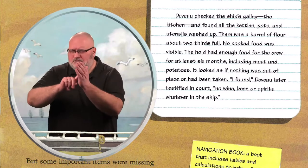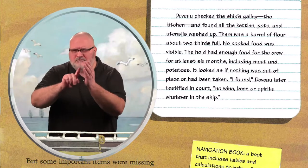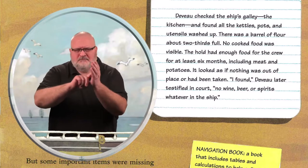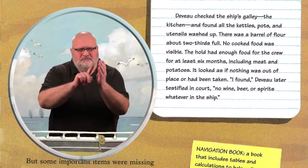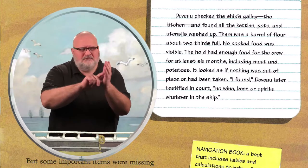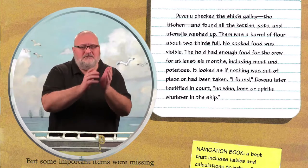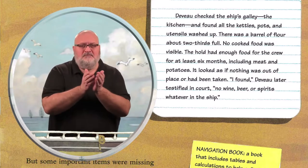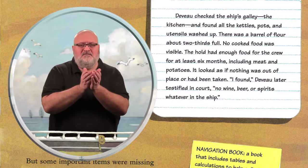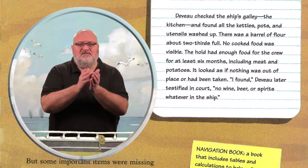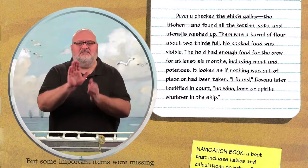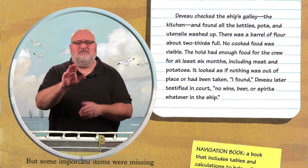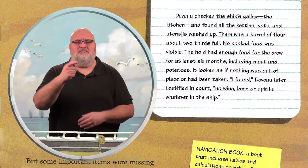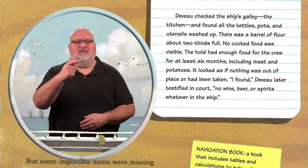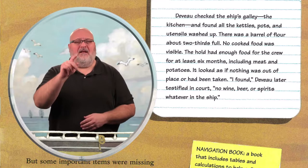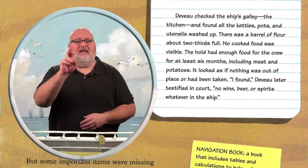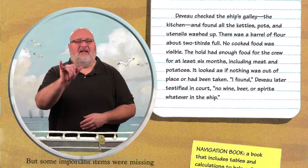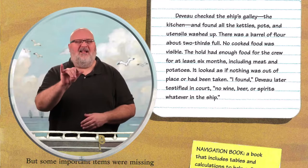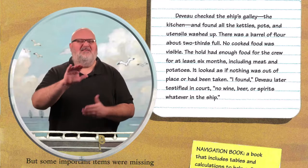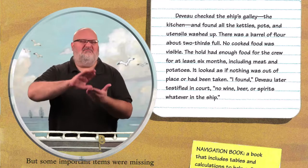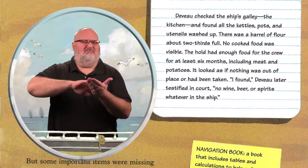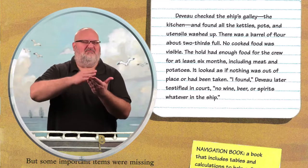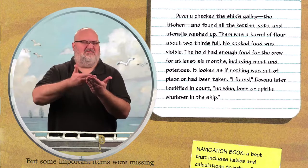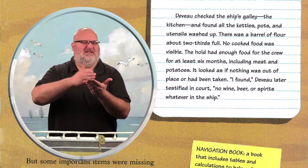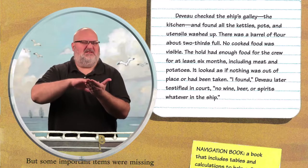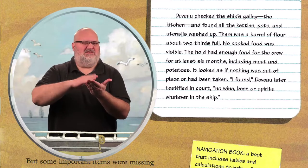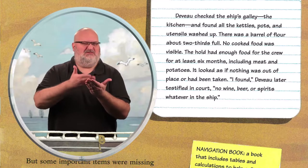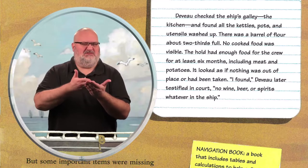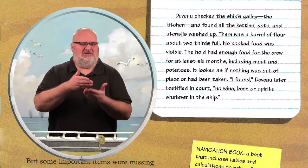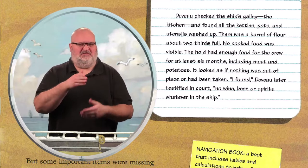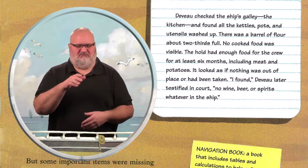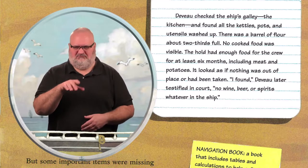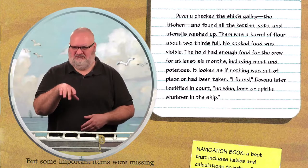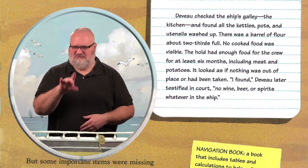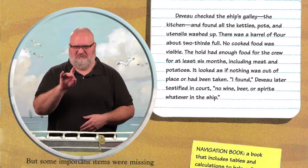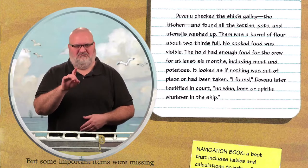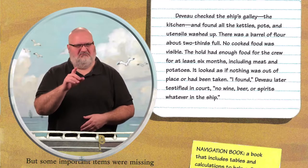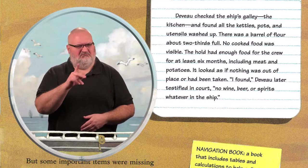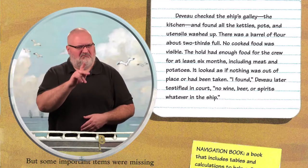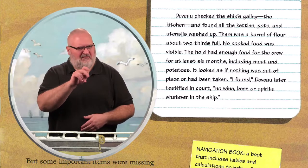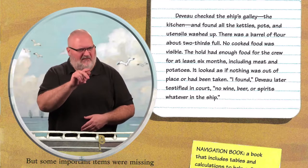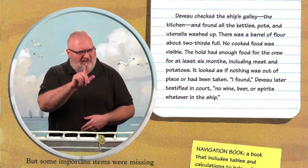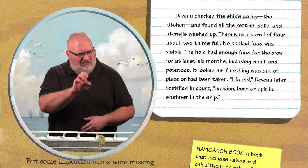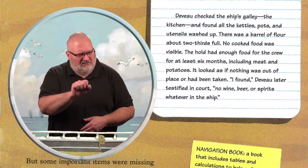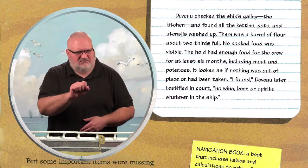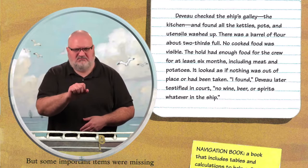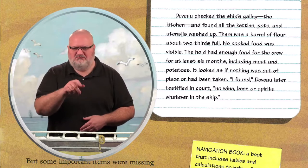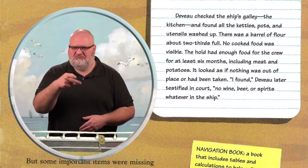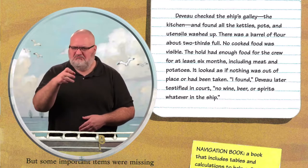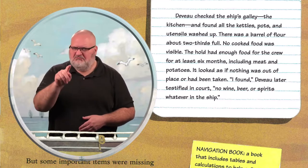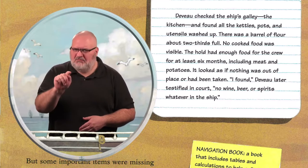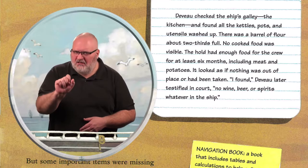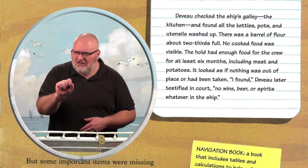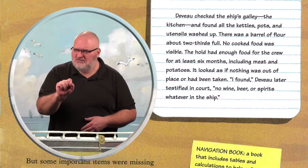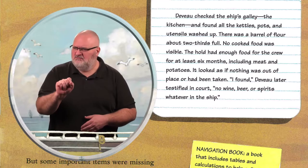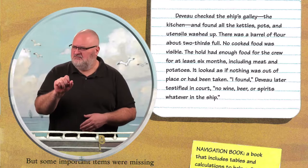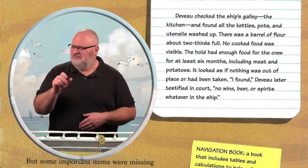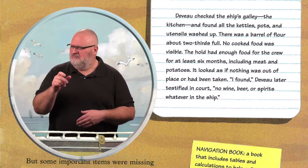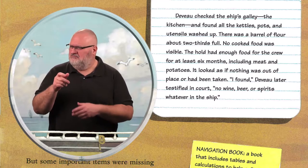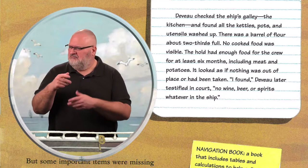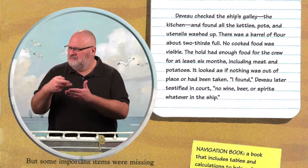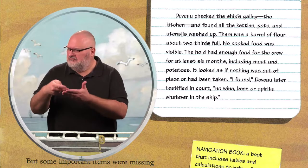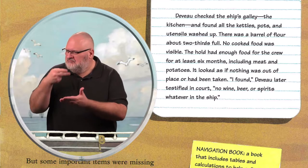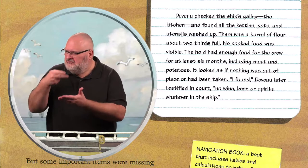DeVoe checked the ship's galley, the kitchen, and found all the kettles, pots, and utensils washed up.